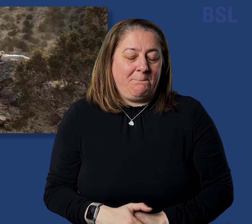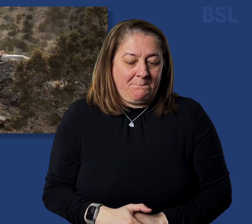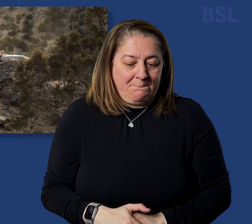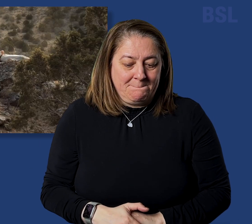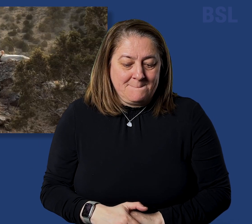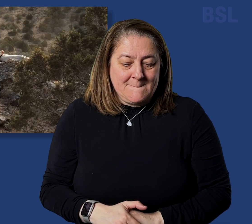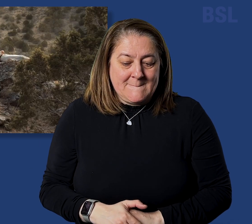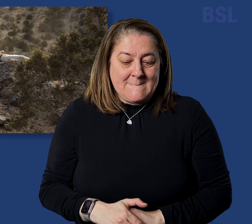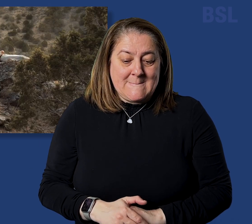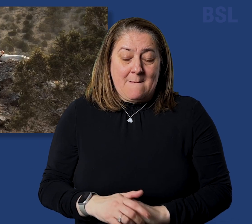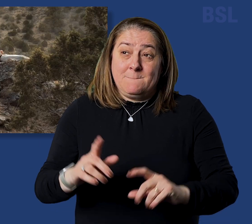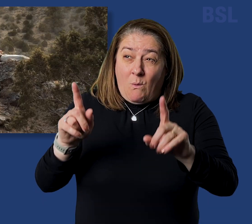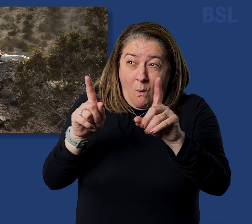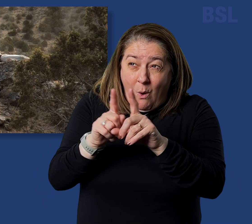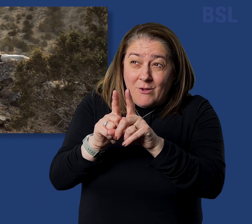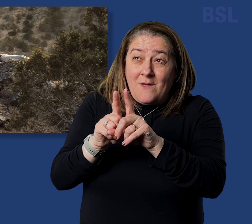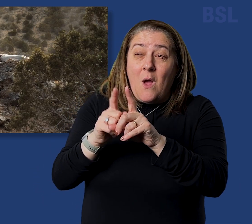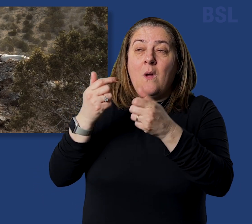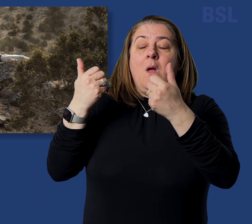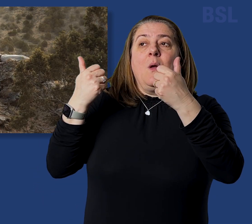From whence also he received him in a figure.